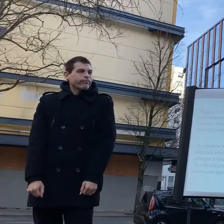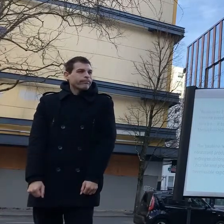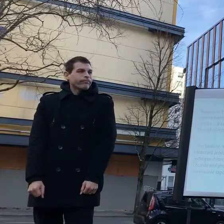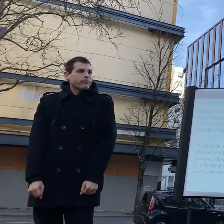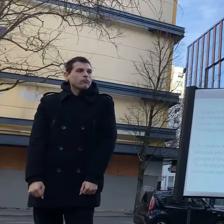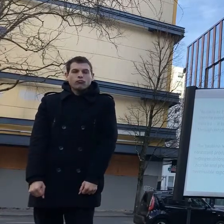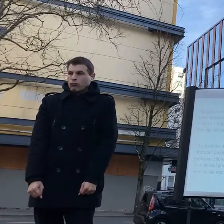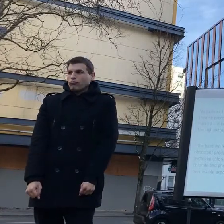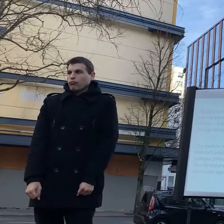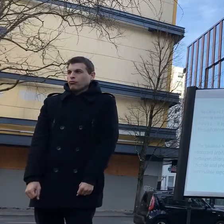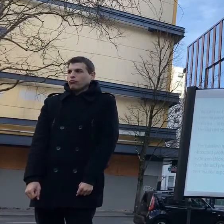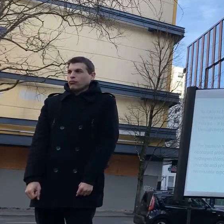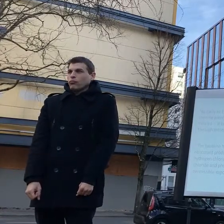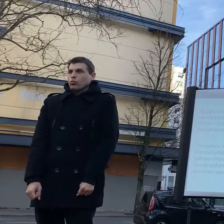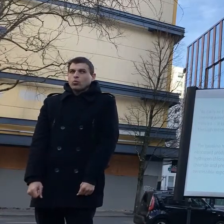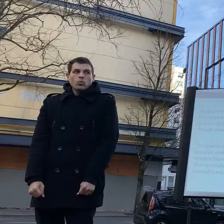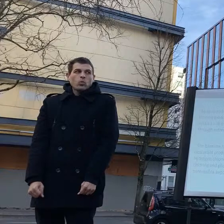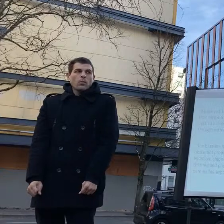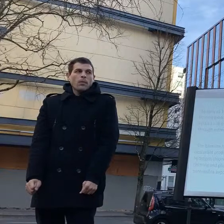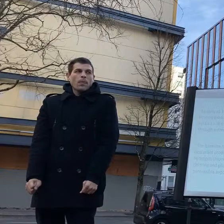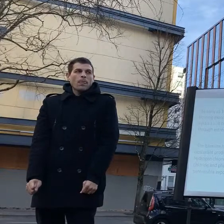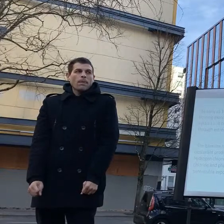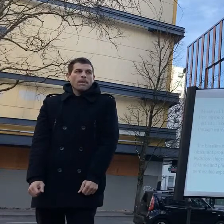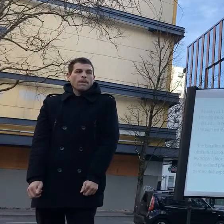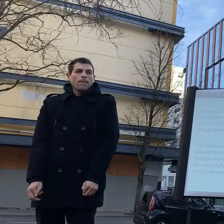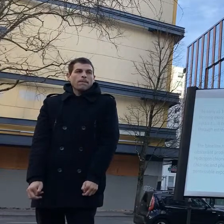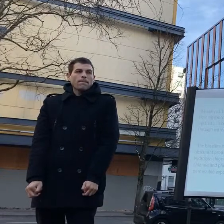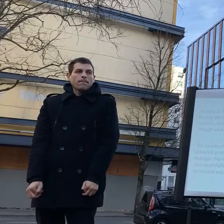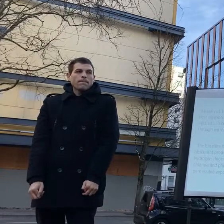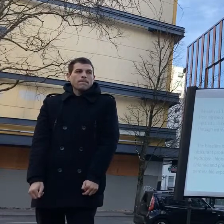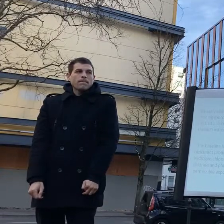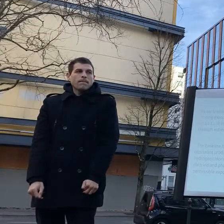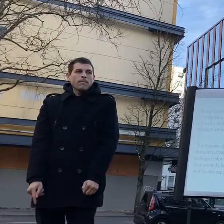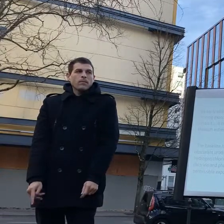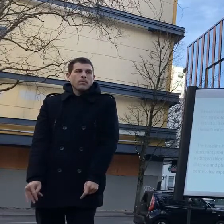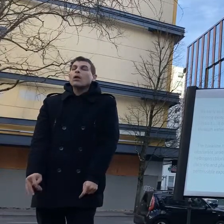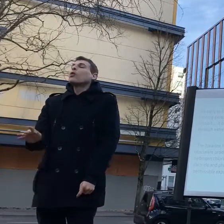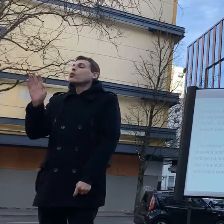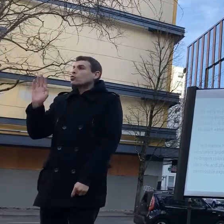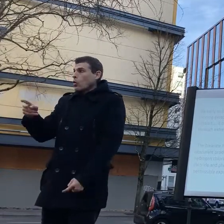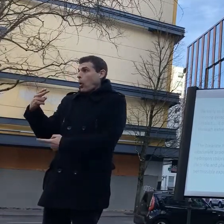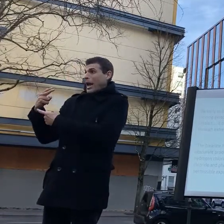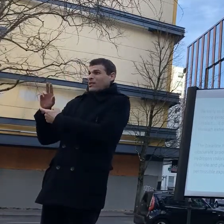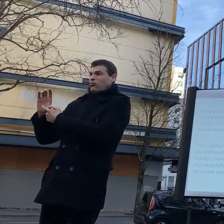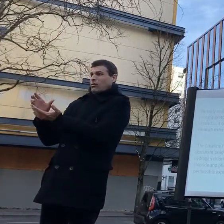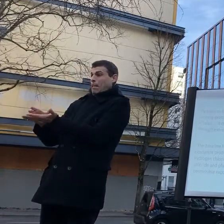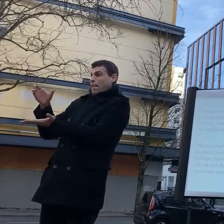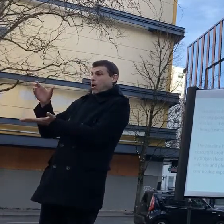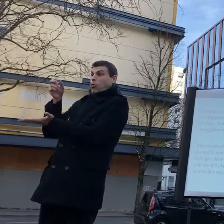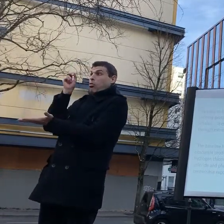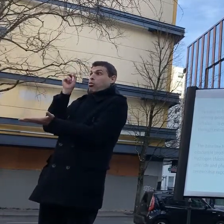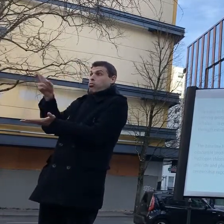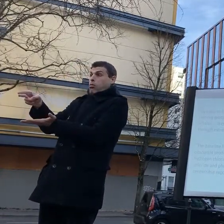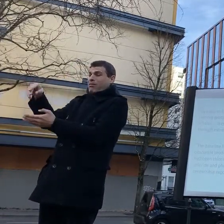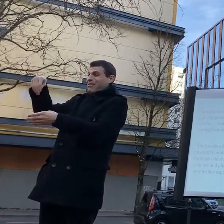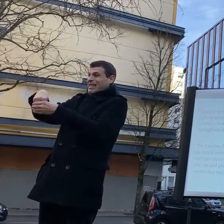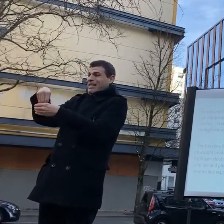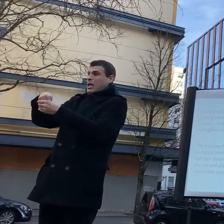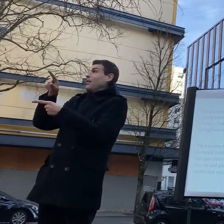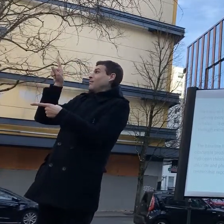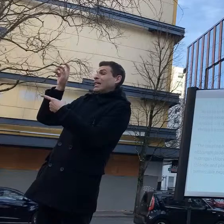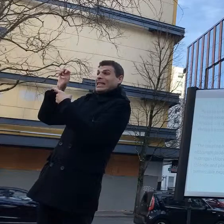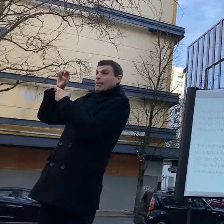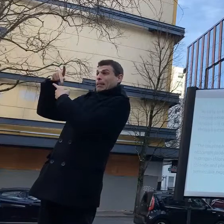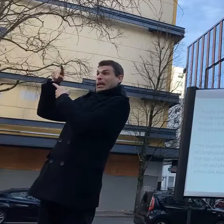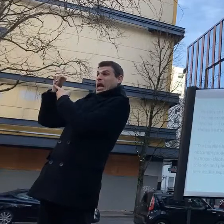zinc chloride combines the corrosive irritation of bleach vapor which is what the chloride ions do and